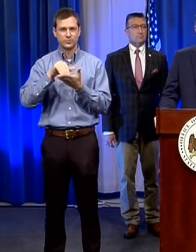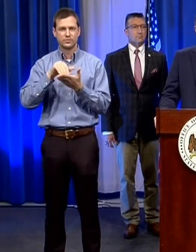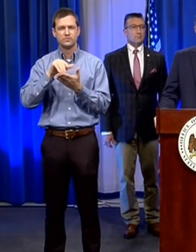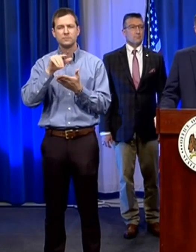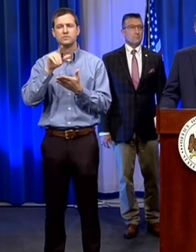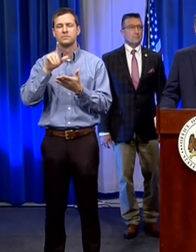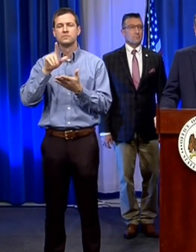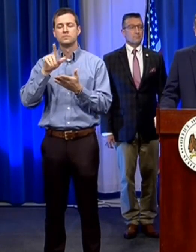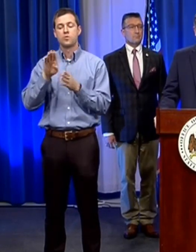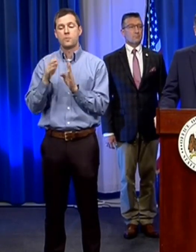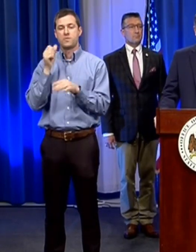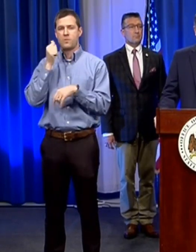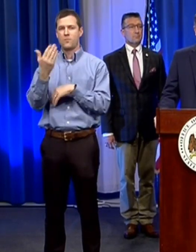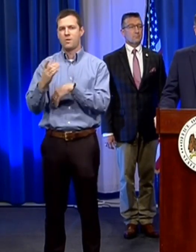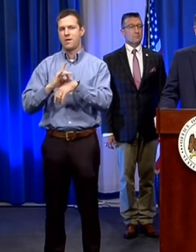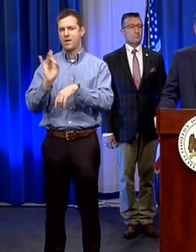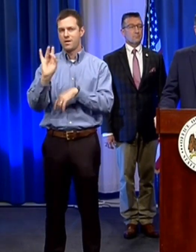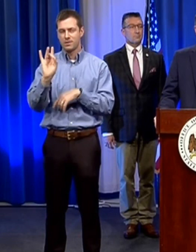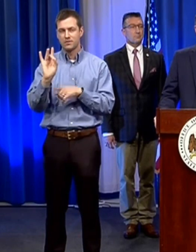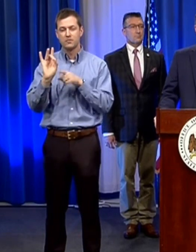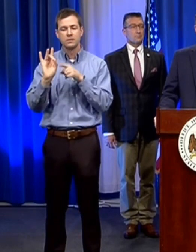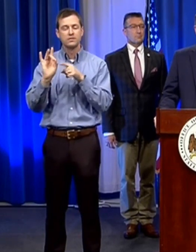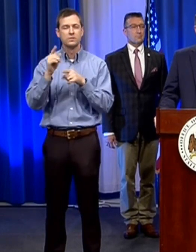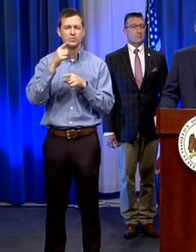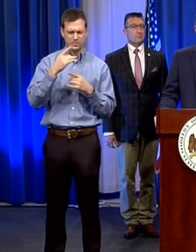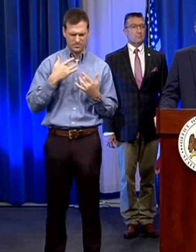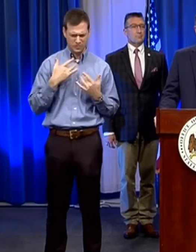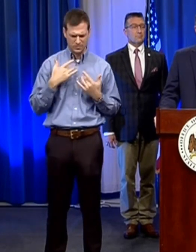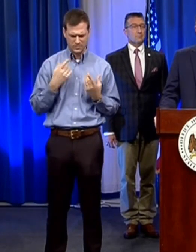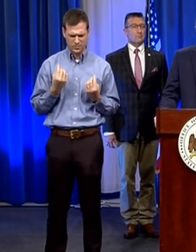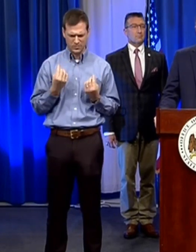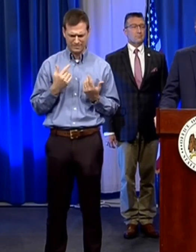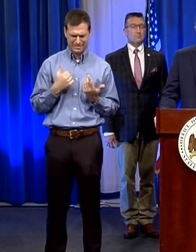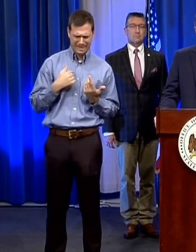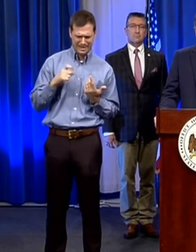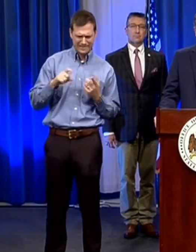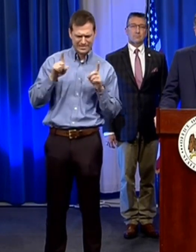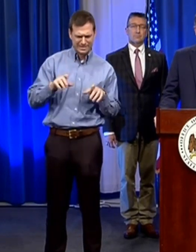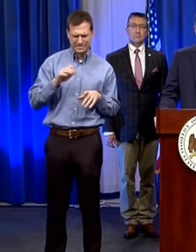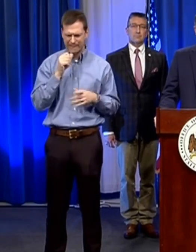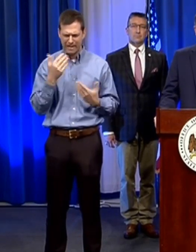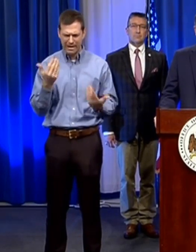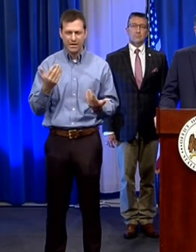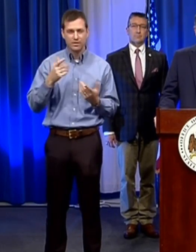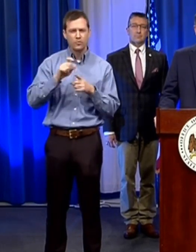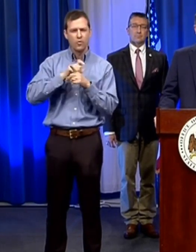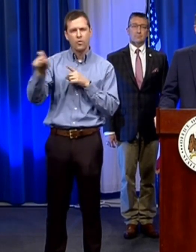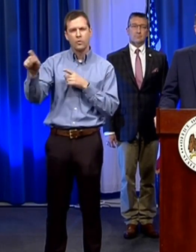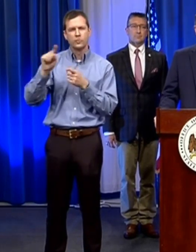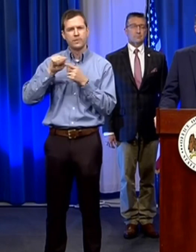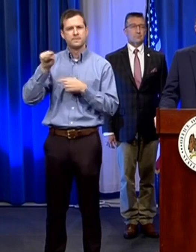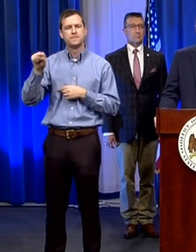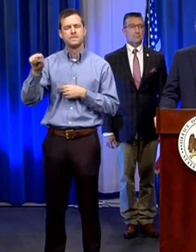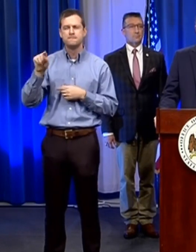a.m tomorrow to answer questions and help people who are concerned about whether they are testing need testing to call